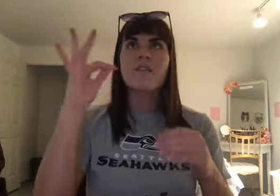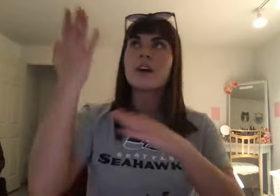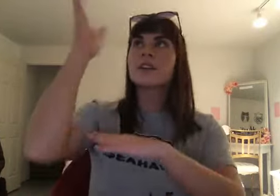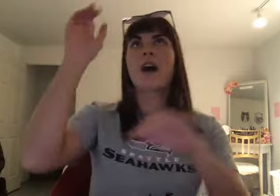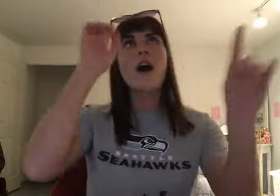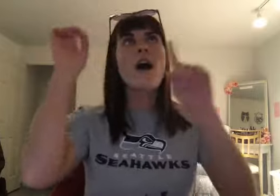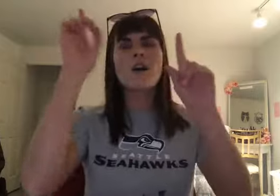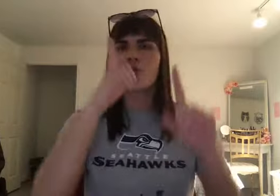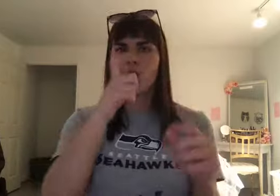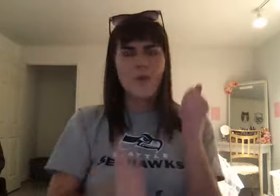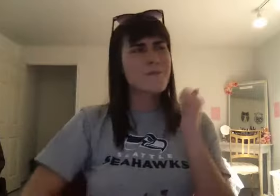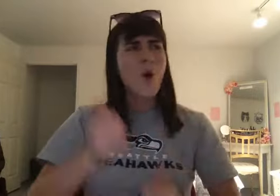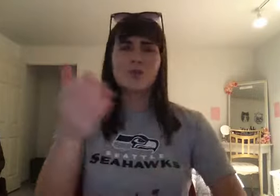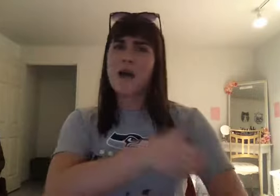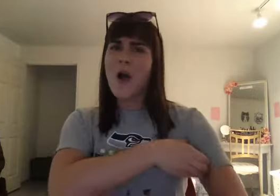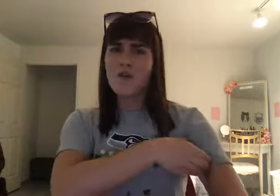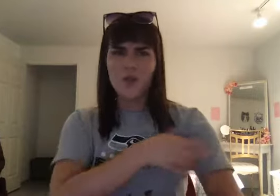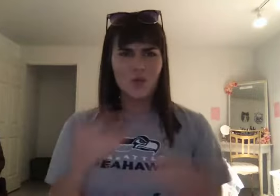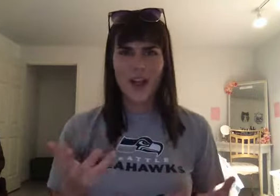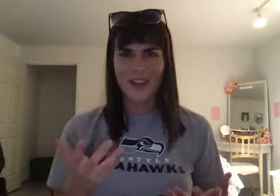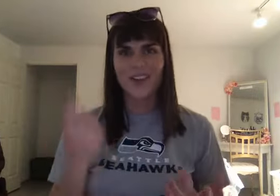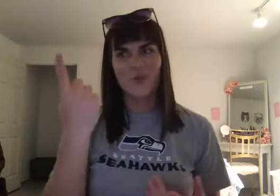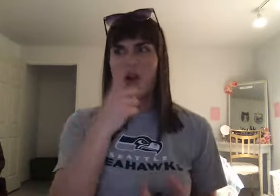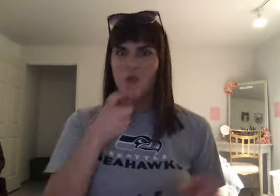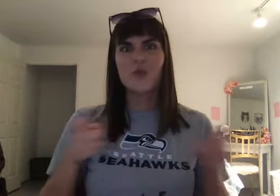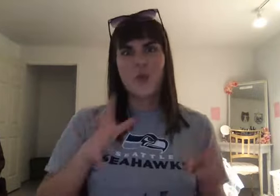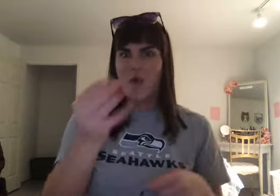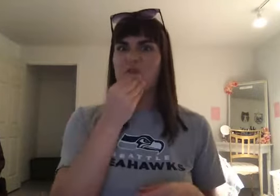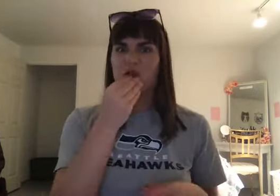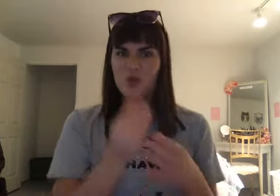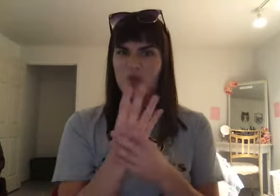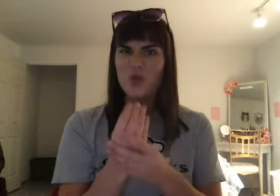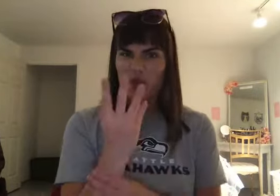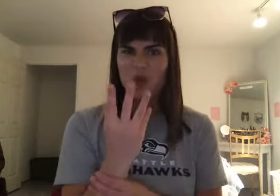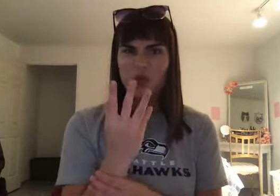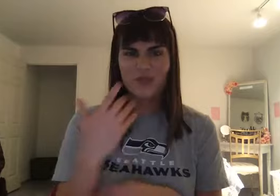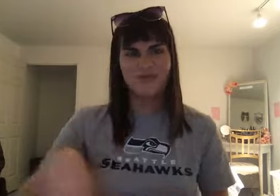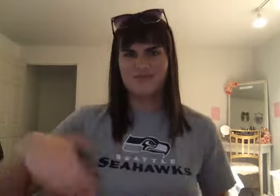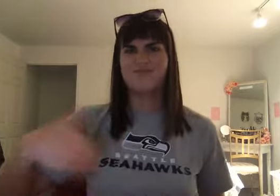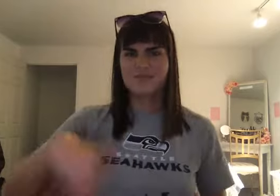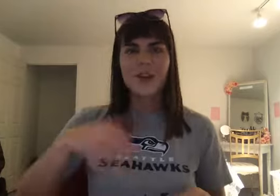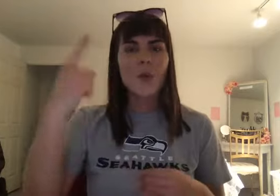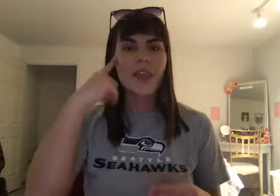would you make. The most powerful god. The one. That controls. Your food source. The one. That really controls. Life or death. In these civilizations.